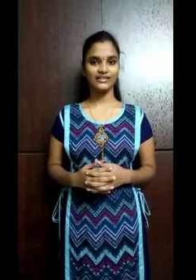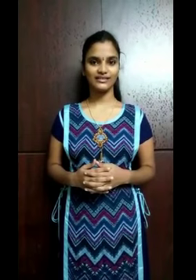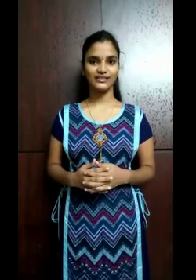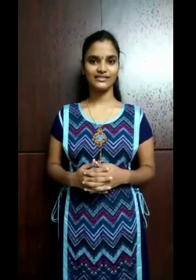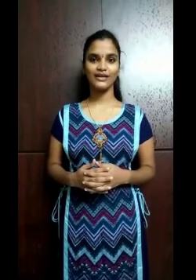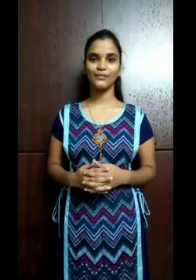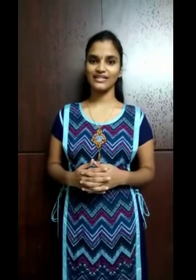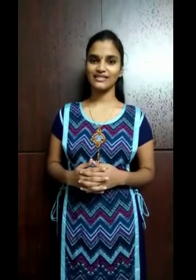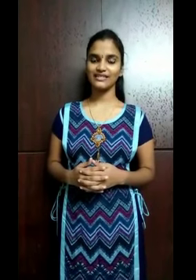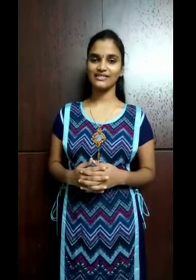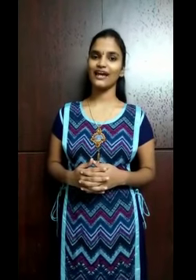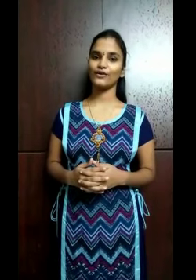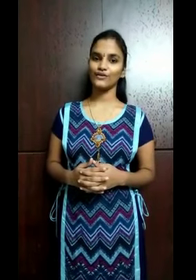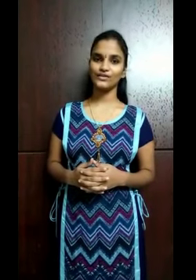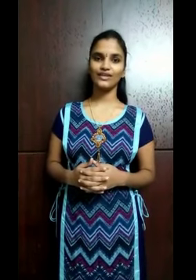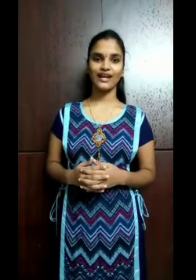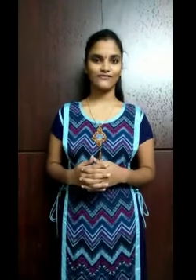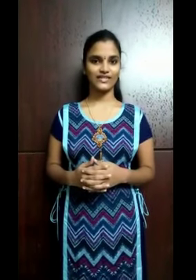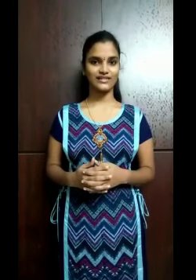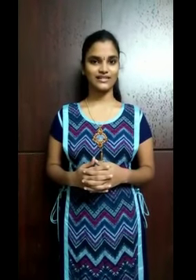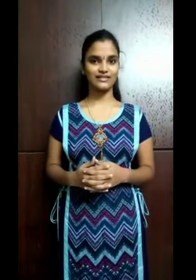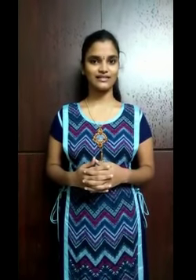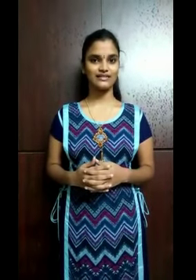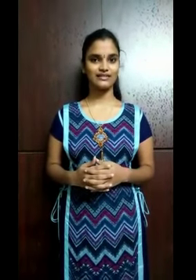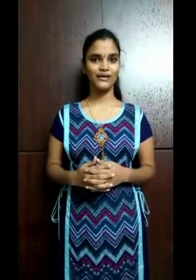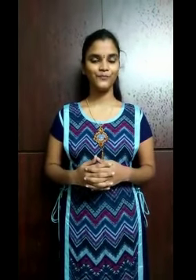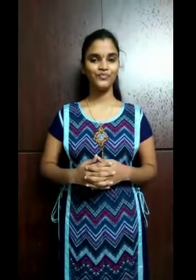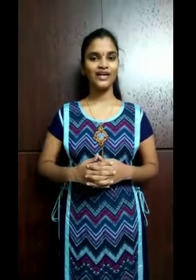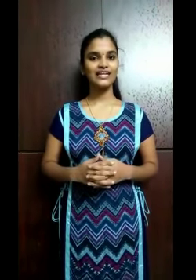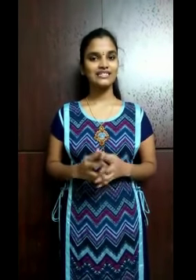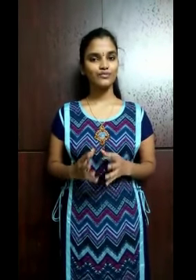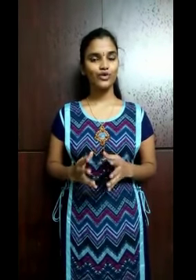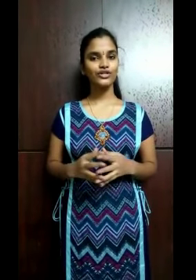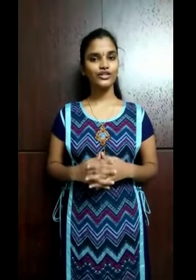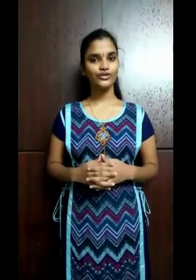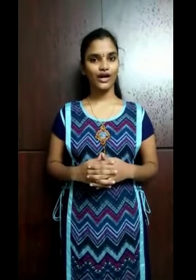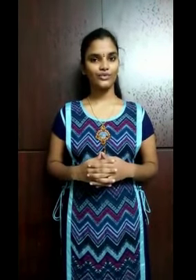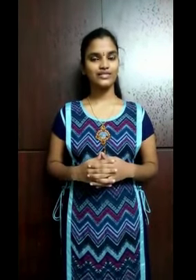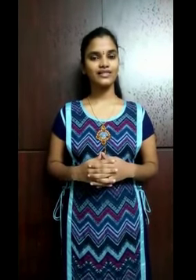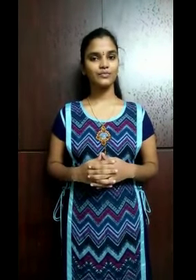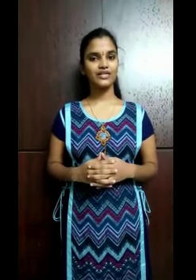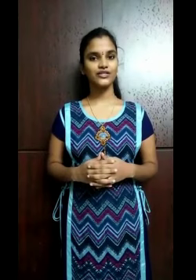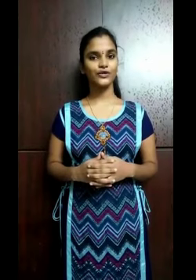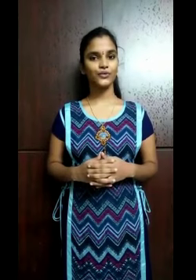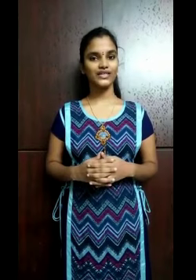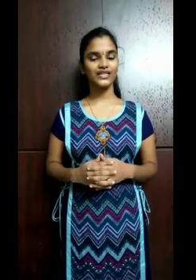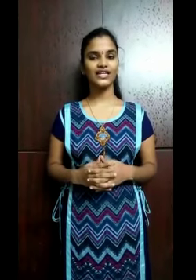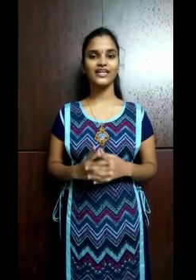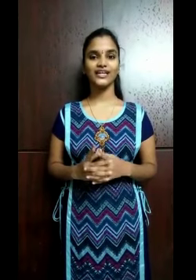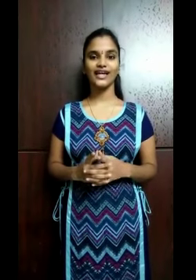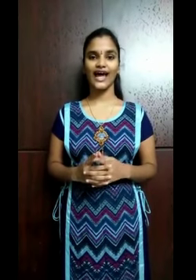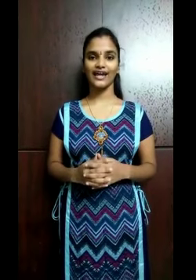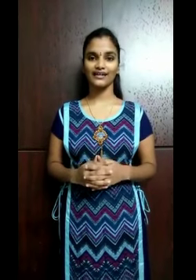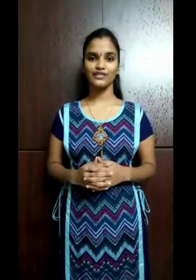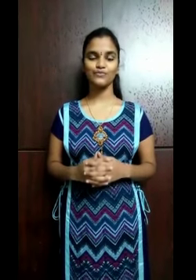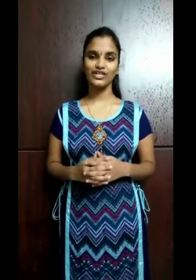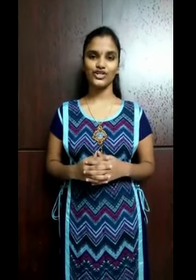disease, medicines and also the lifestyle changes. It's important to counsel the patient with hearing and speech